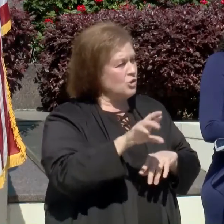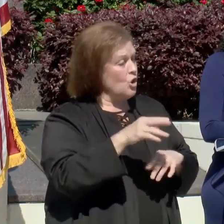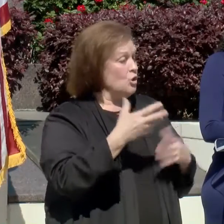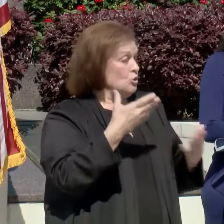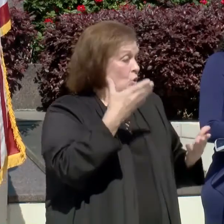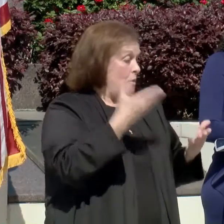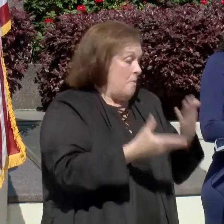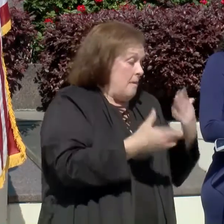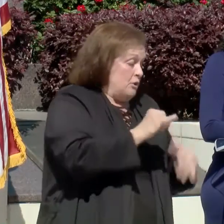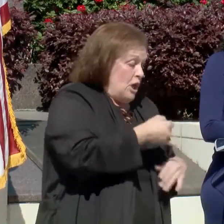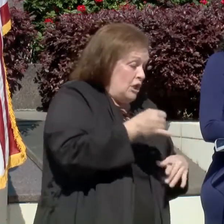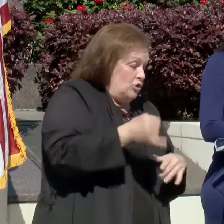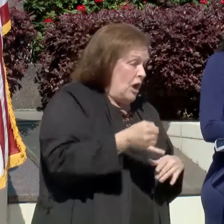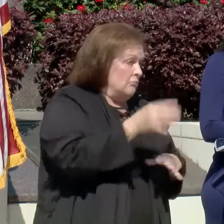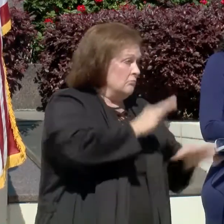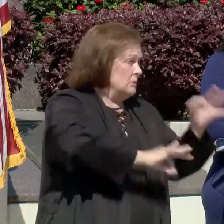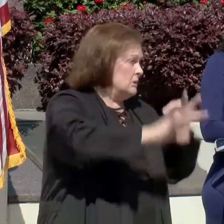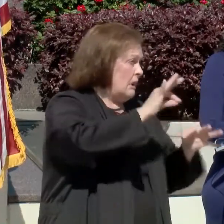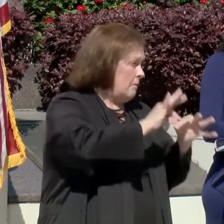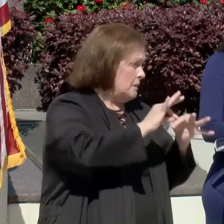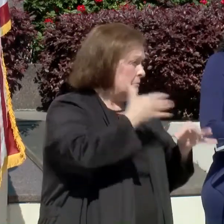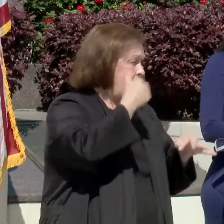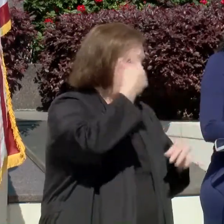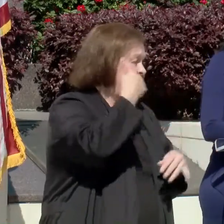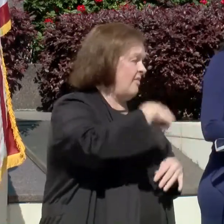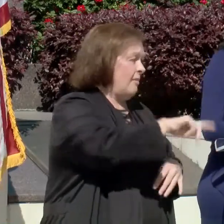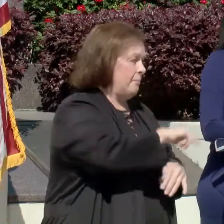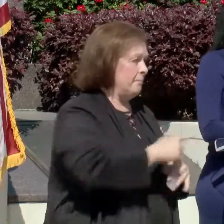may be a substitute that may work for them.